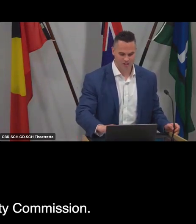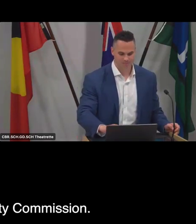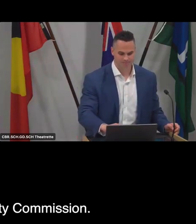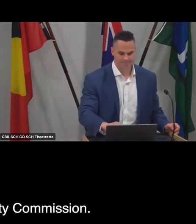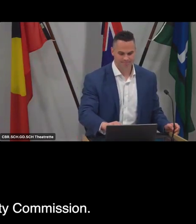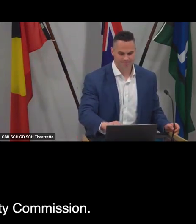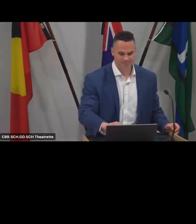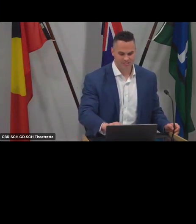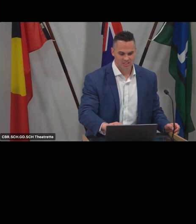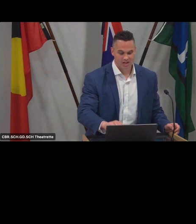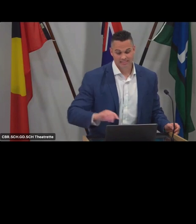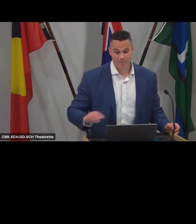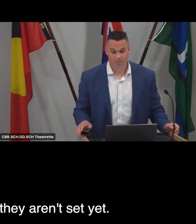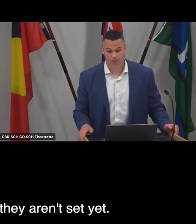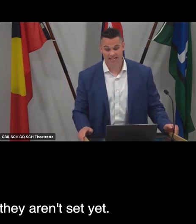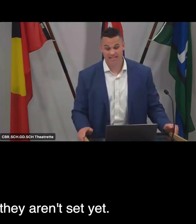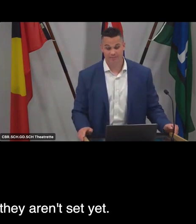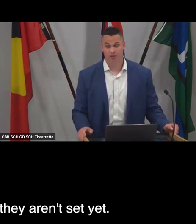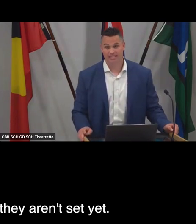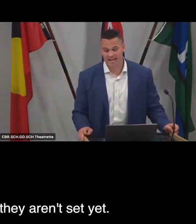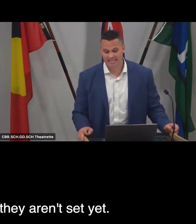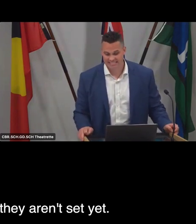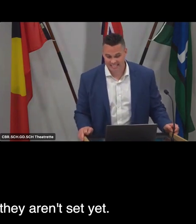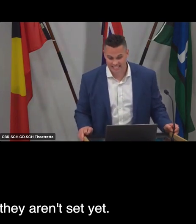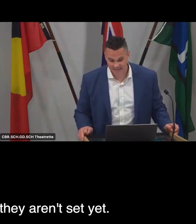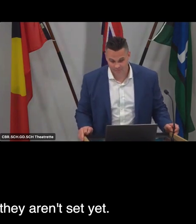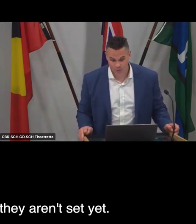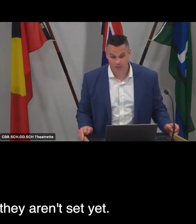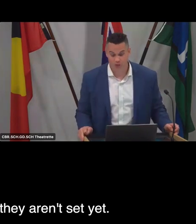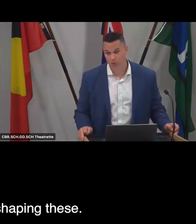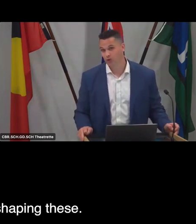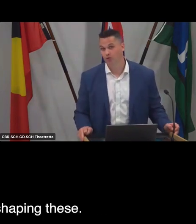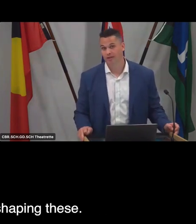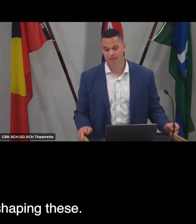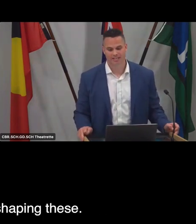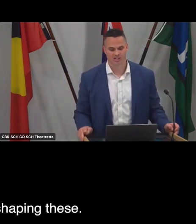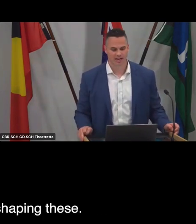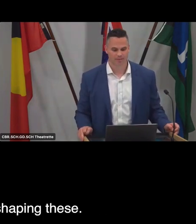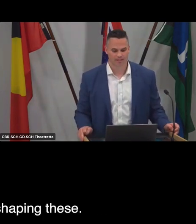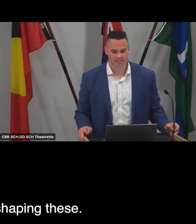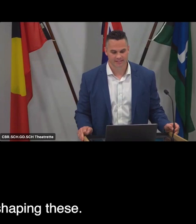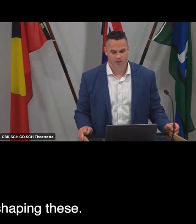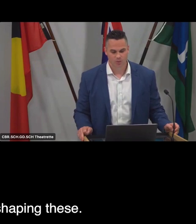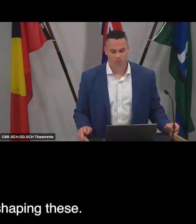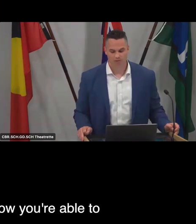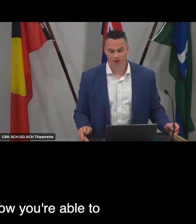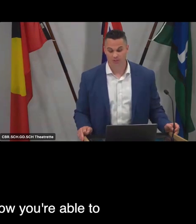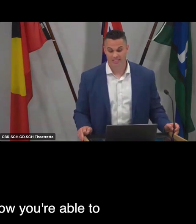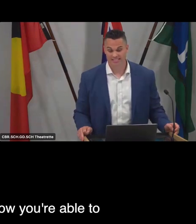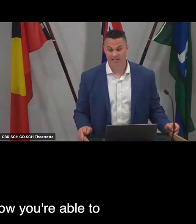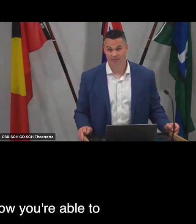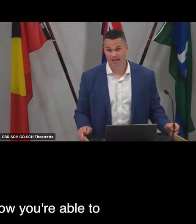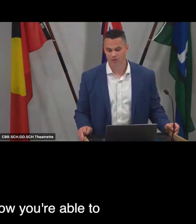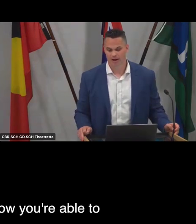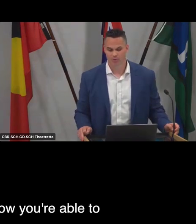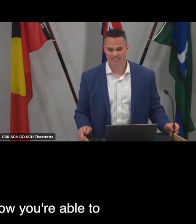Safety Commission. I say proposed standards because they aren't set yet. We do want your feedback in shaping beds. We'll provide